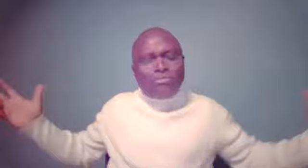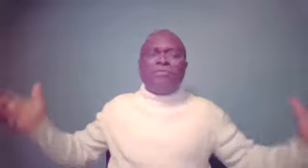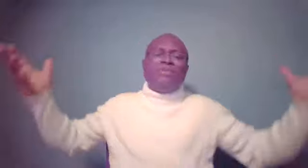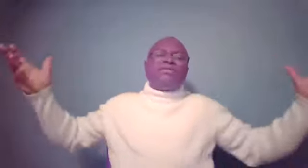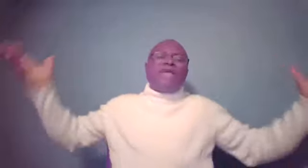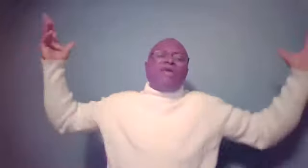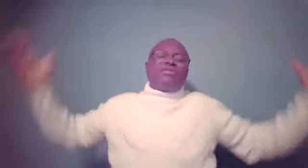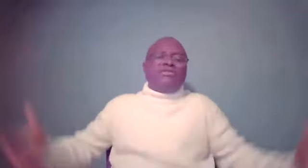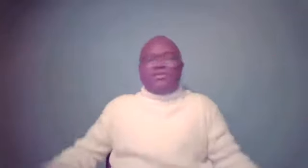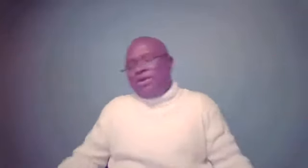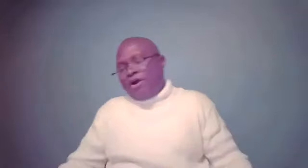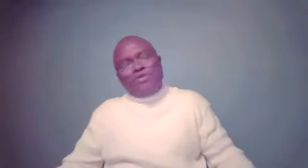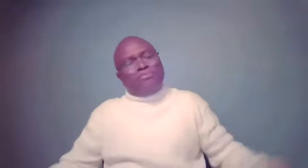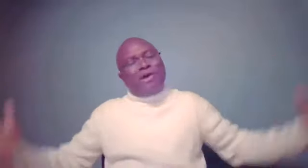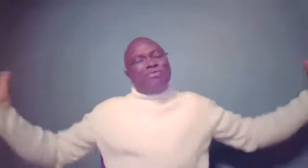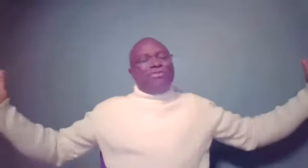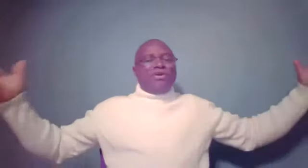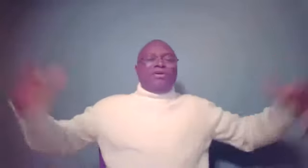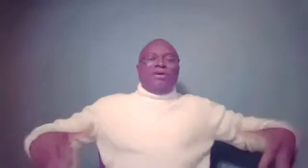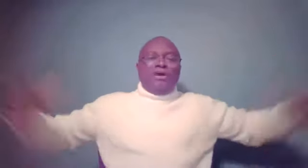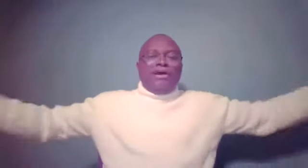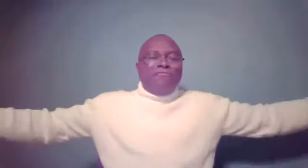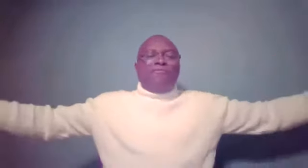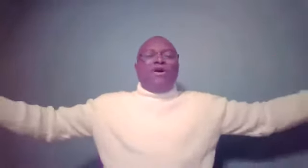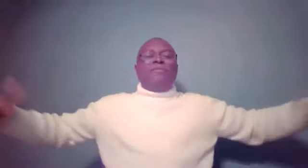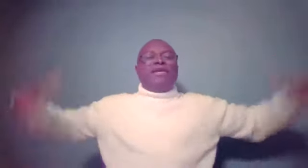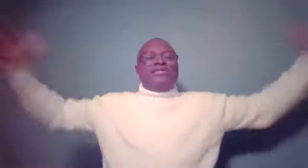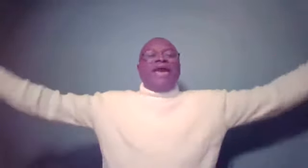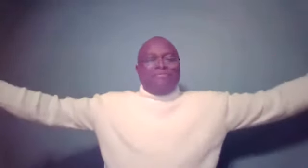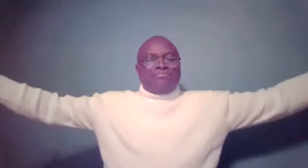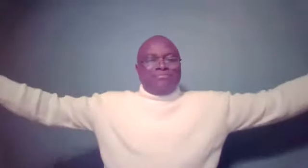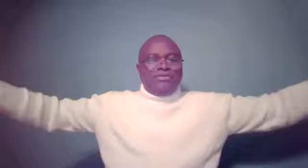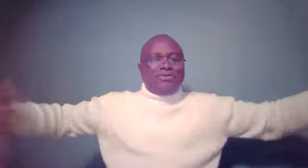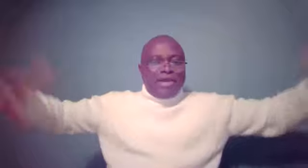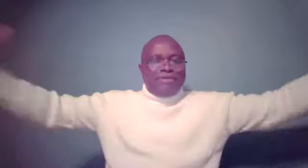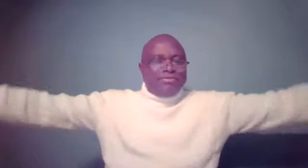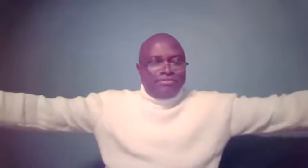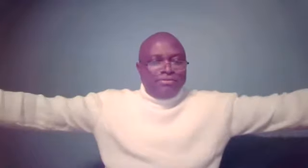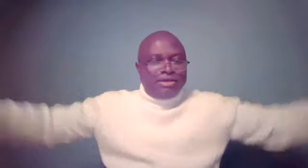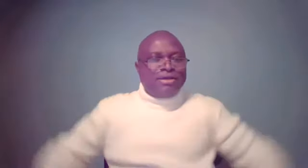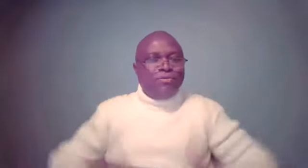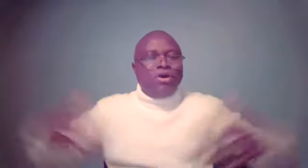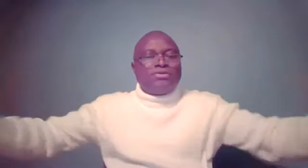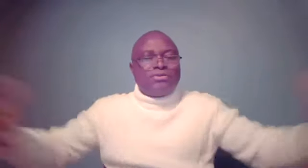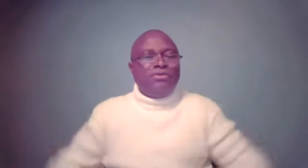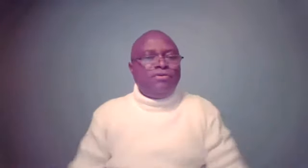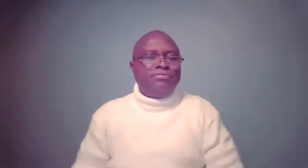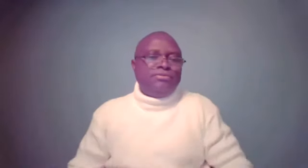the circumstance of his birth informed his name. In those days, that's how it works. You know, you know,